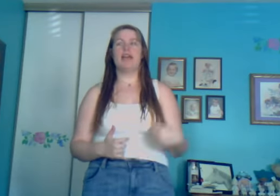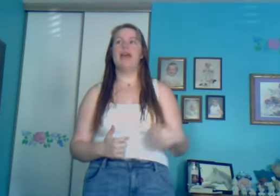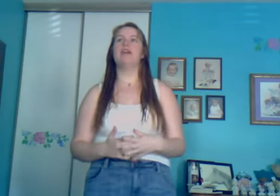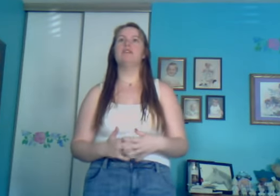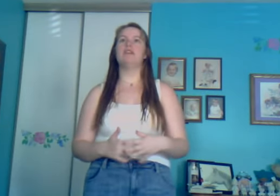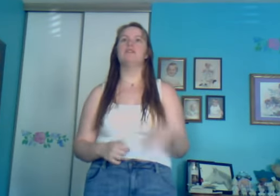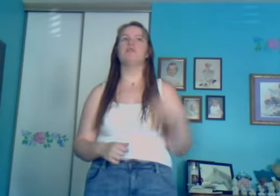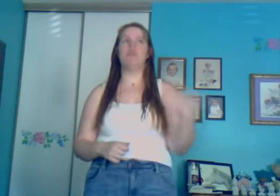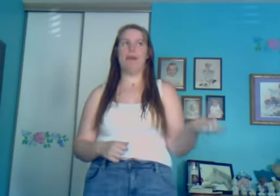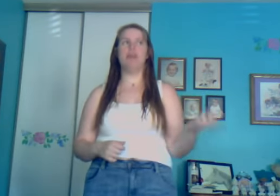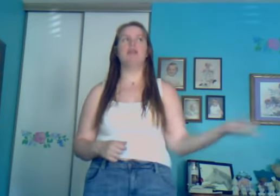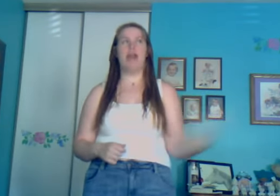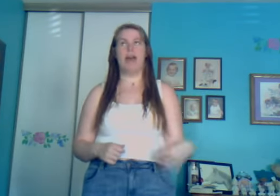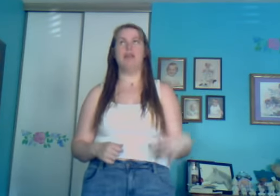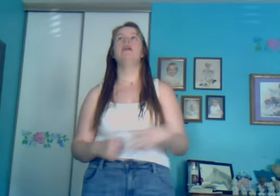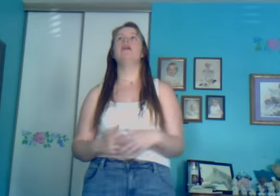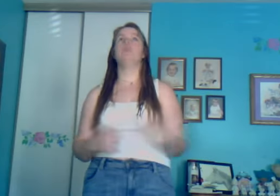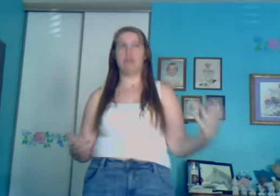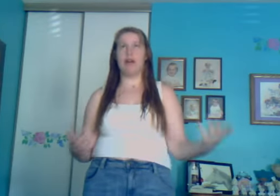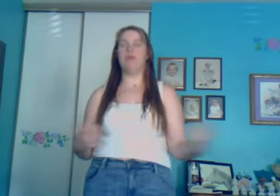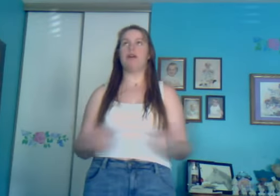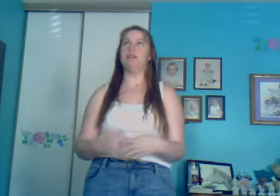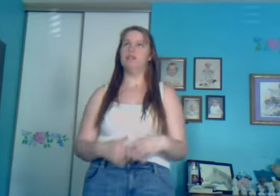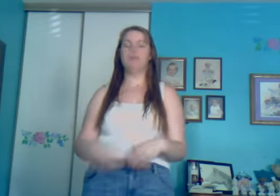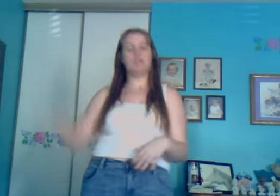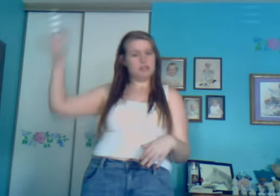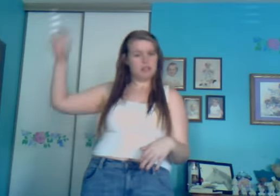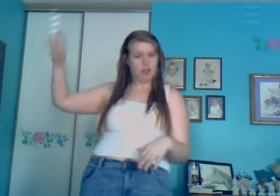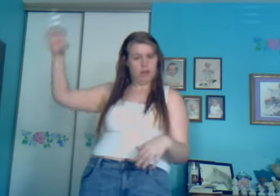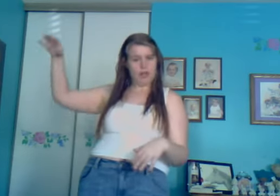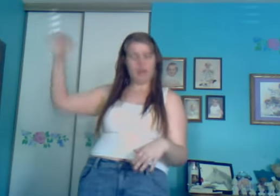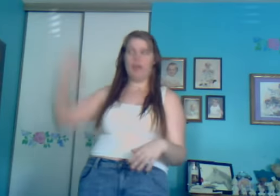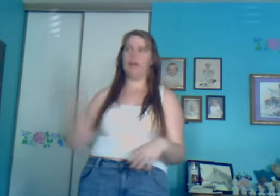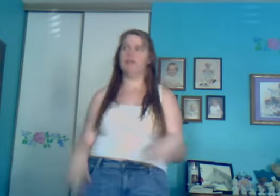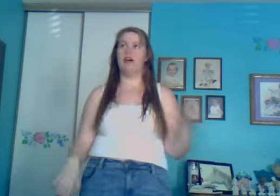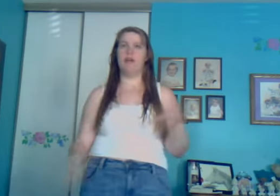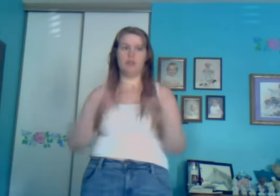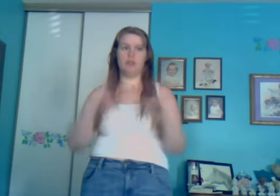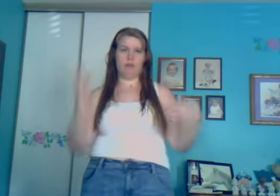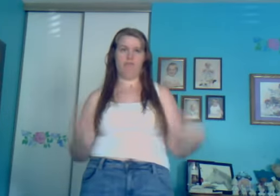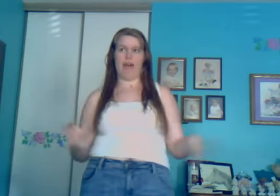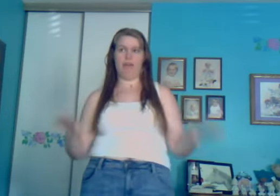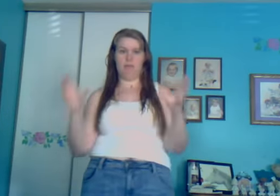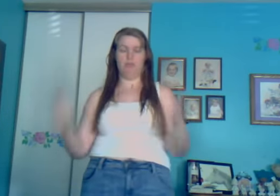I learned how to rip out his head whenever I wanted to, because he's the tall one, and I'm the short, fat, blue one.